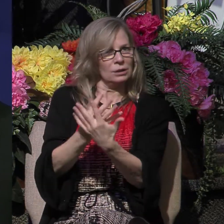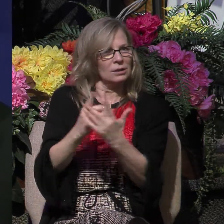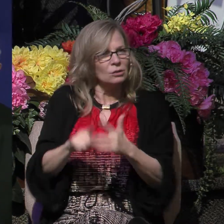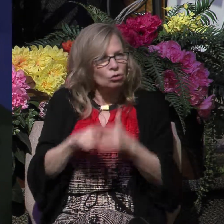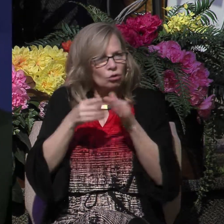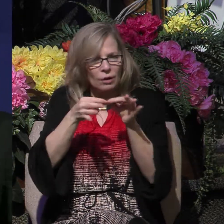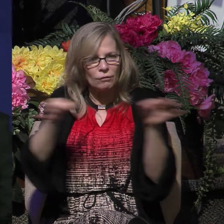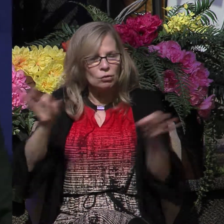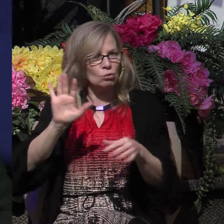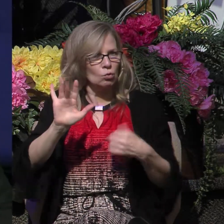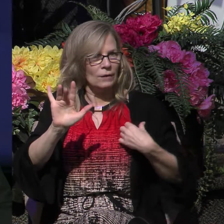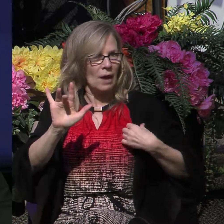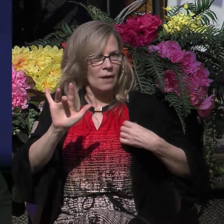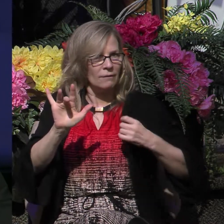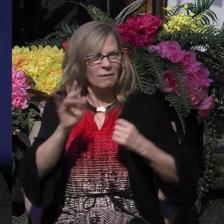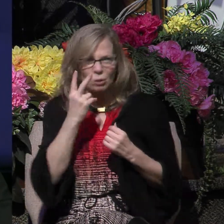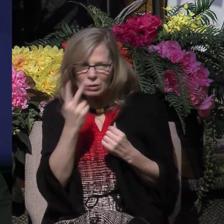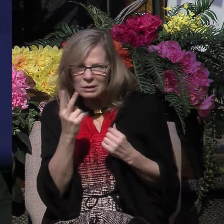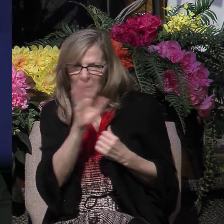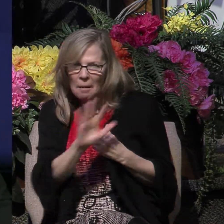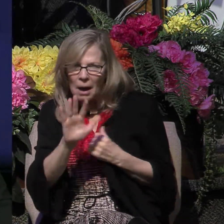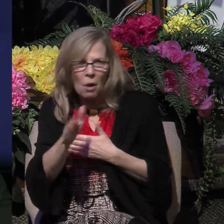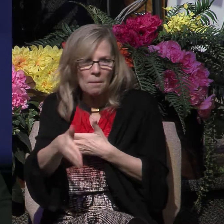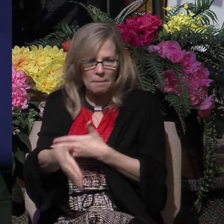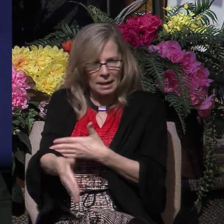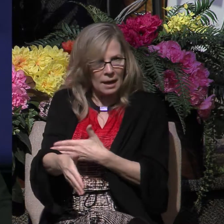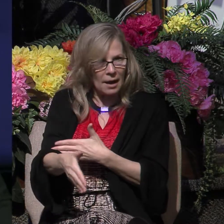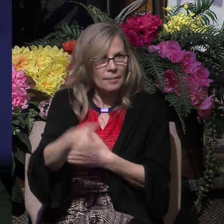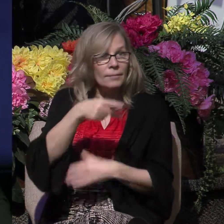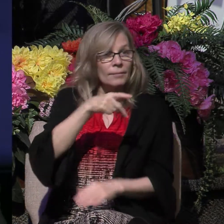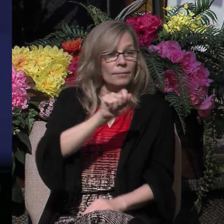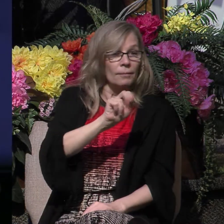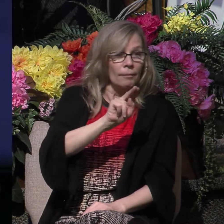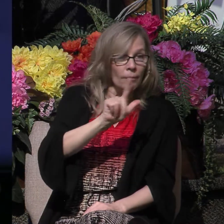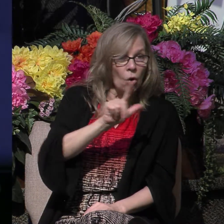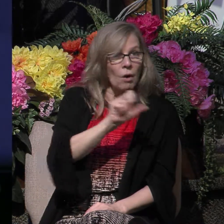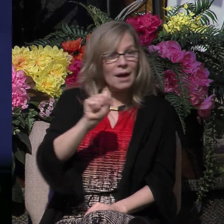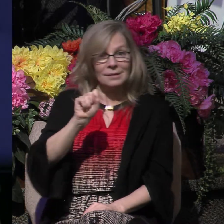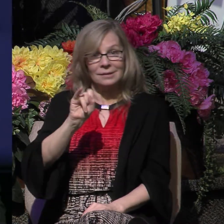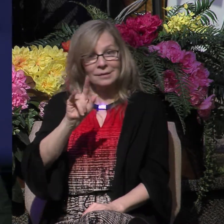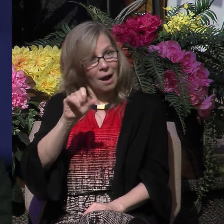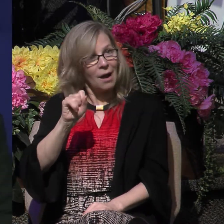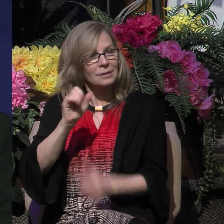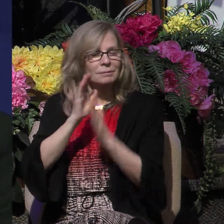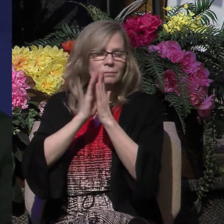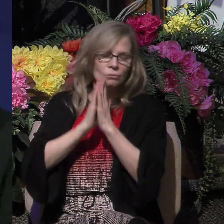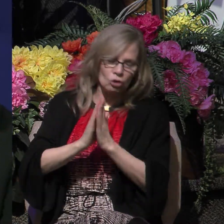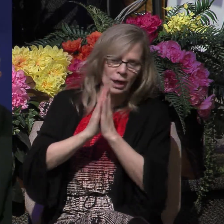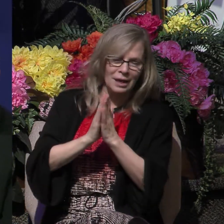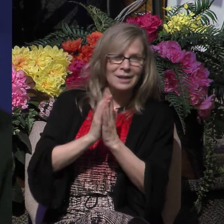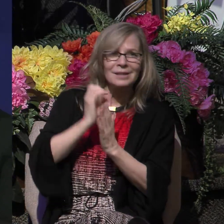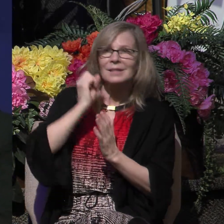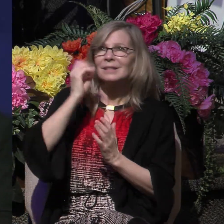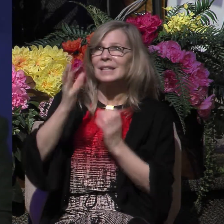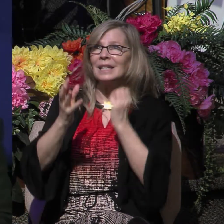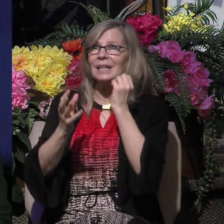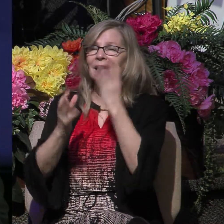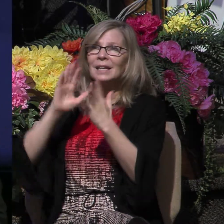25, we read, about midnight, Paul and Silas were praying. And singing hymns of praise to God, and the prisoners